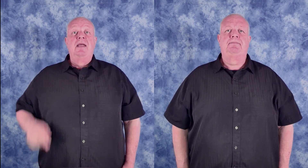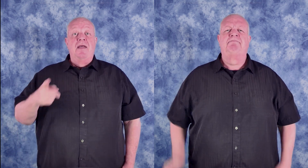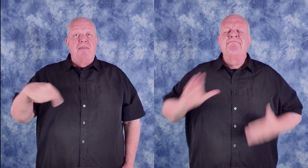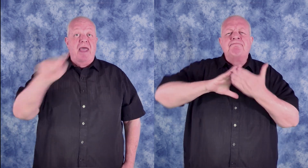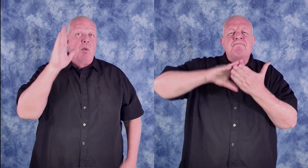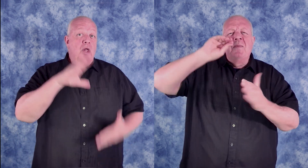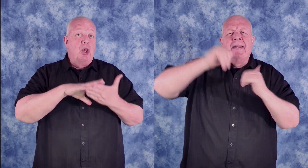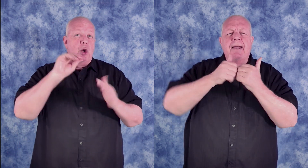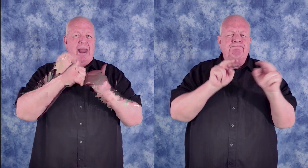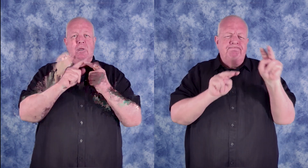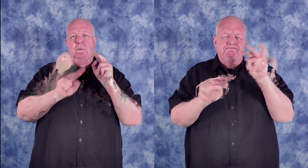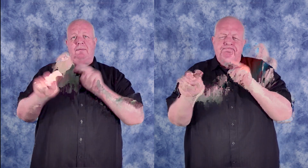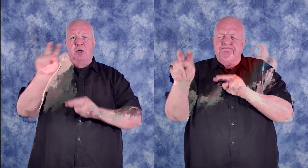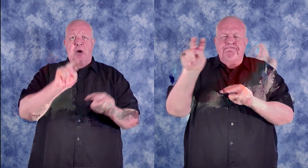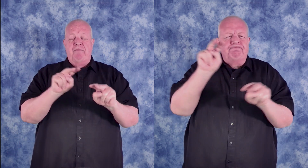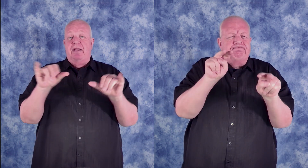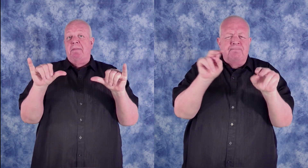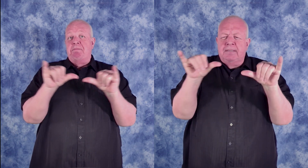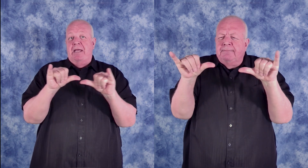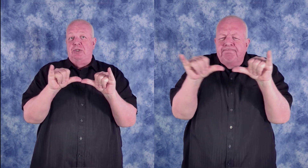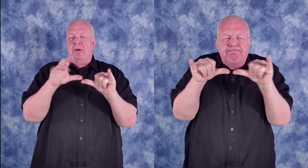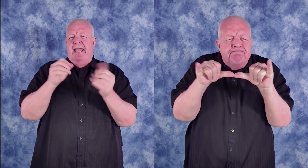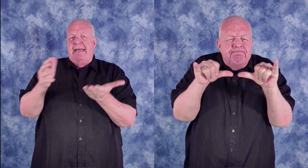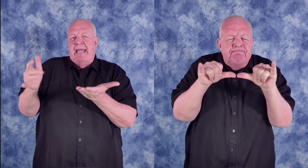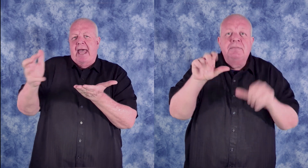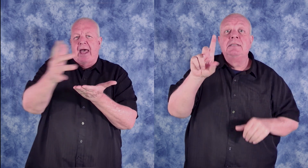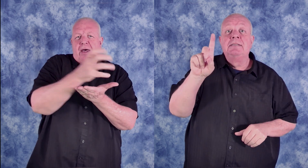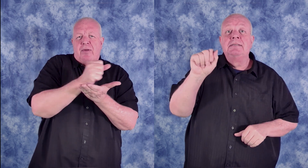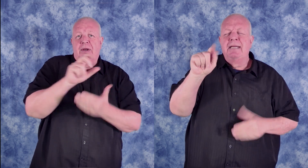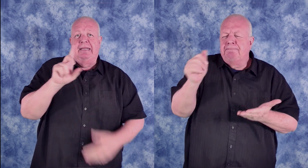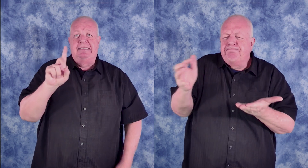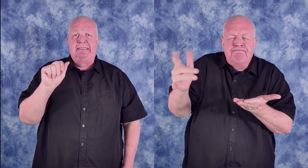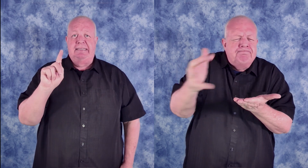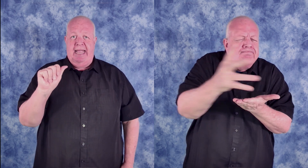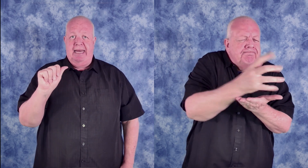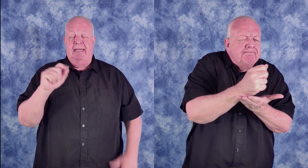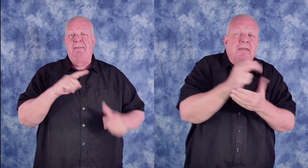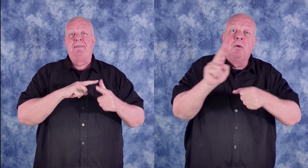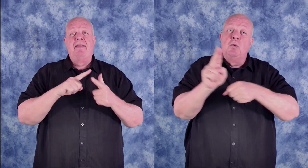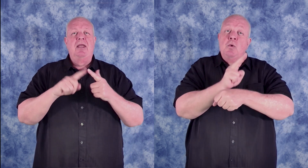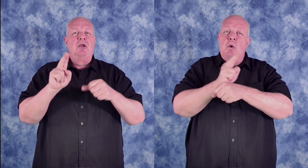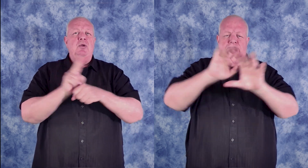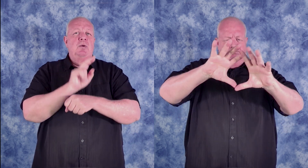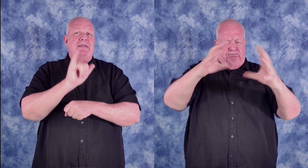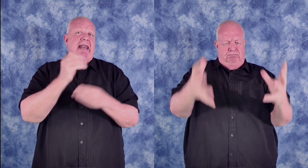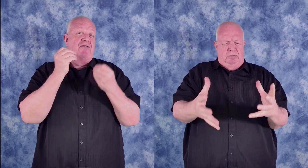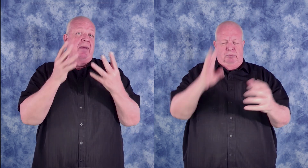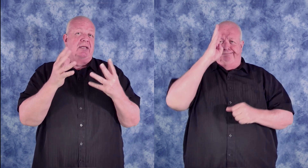They will learn how to observe, measure, and gather data and then use that information to form